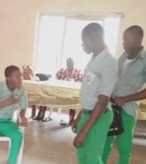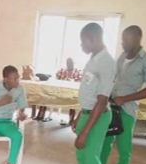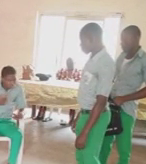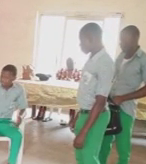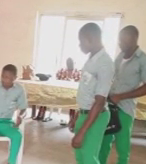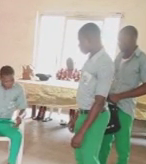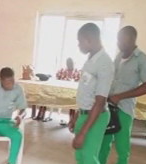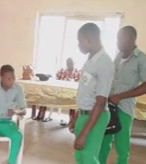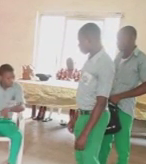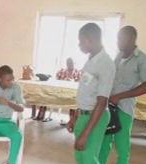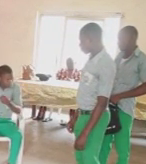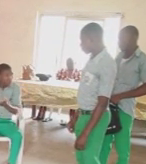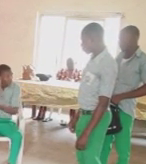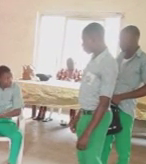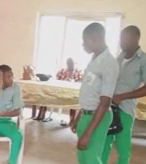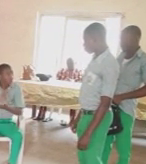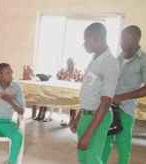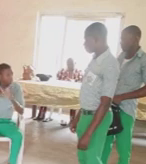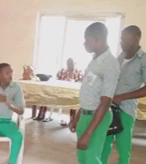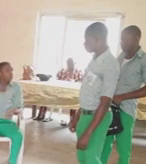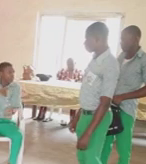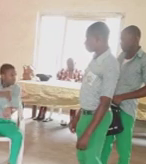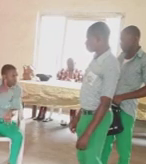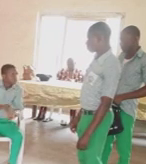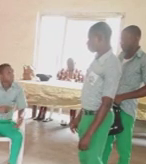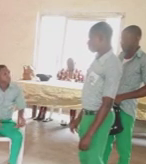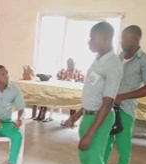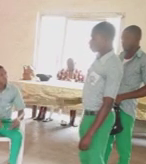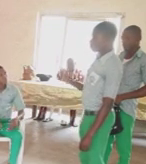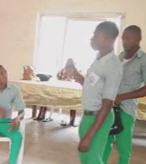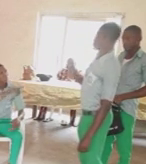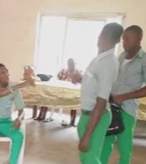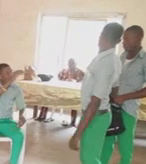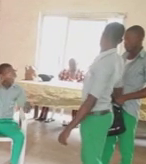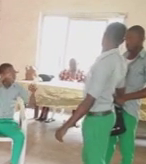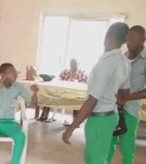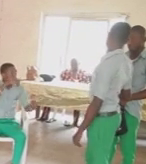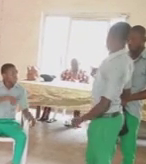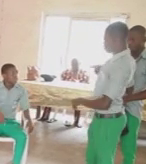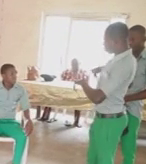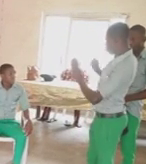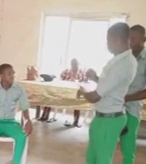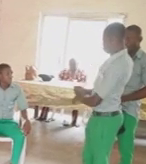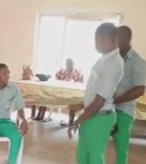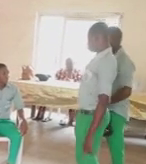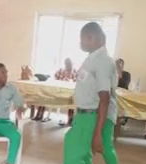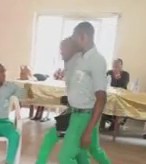to collectively stop early marriage, keeping a real foundation because we are celebrating it with the children